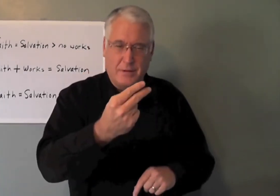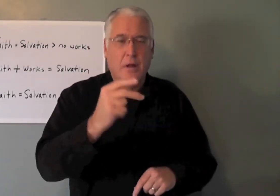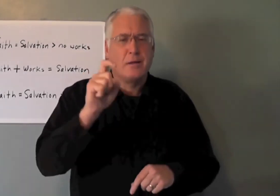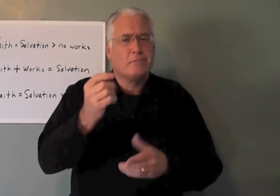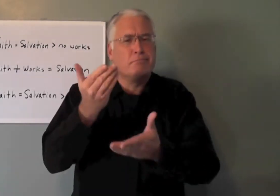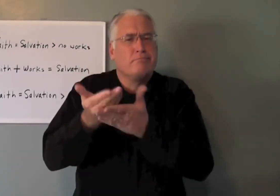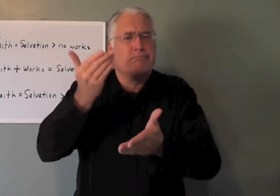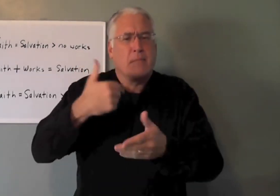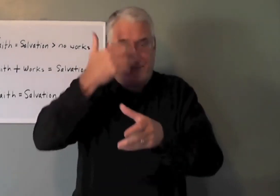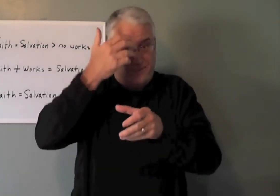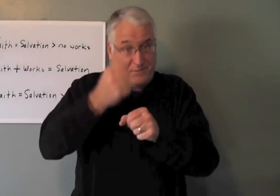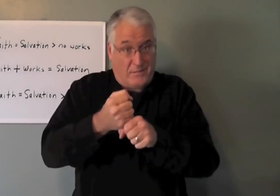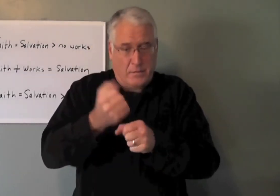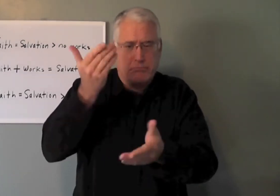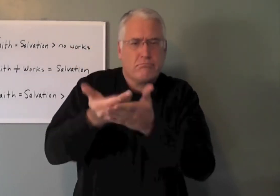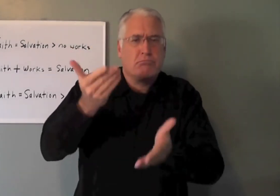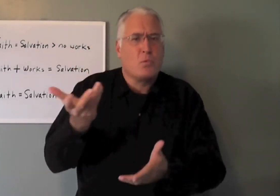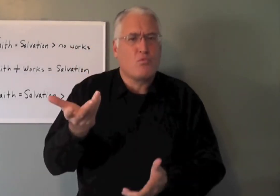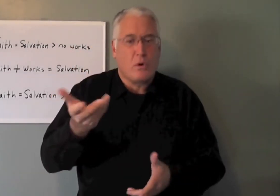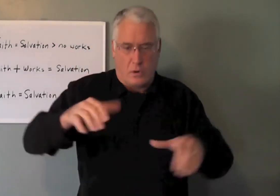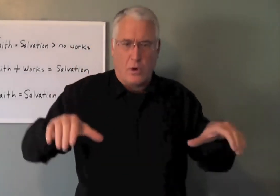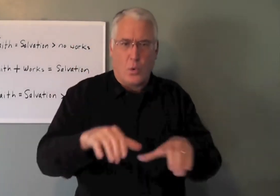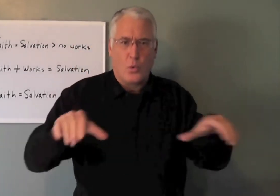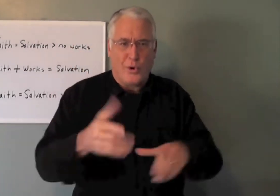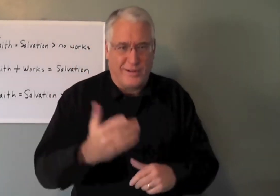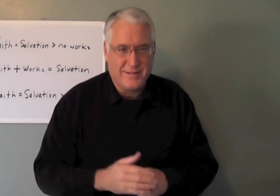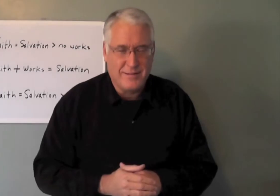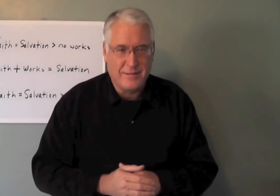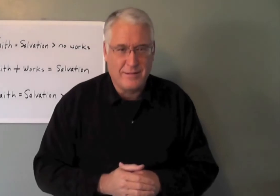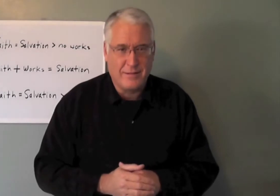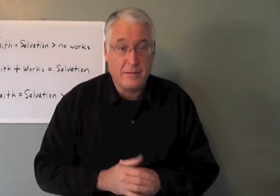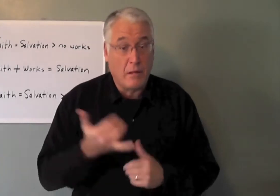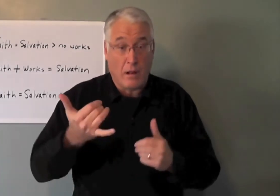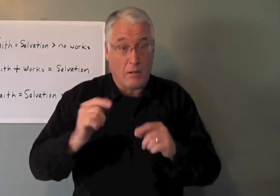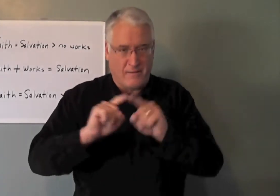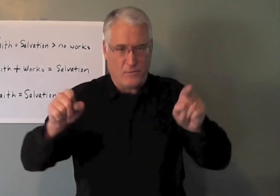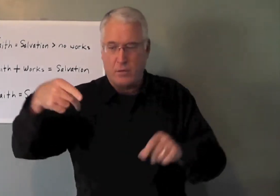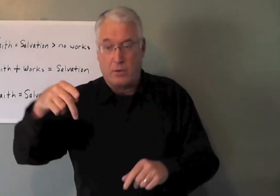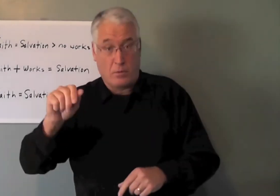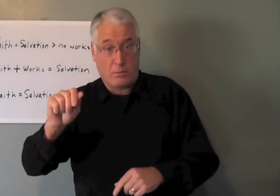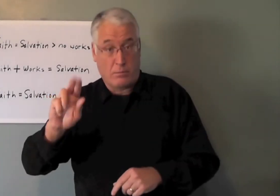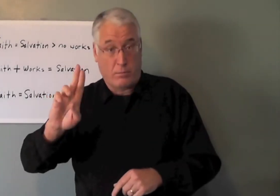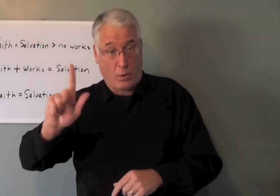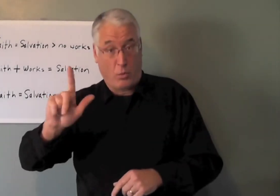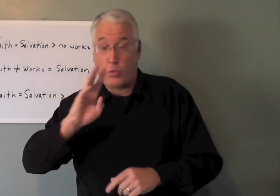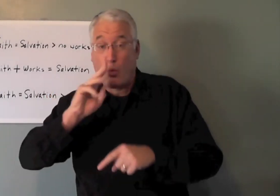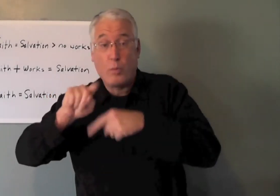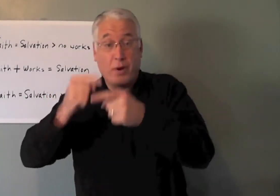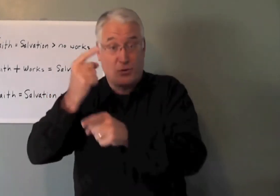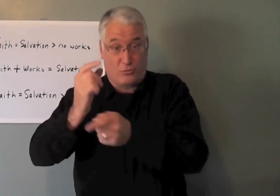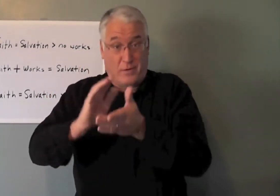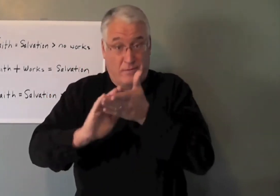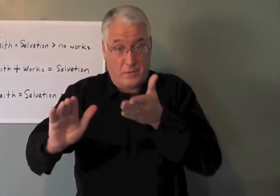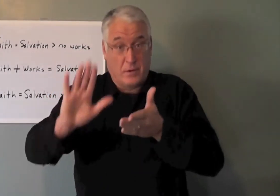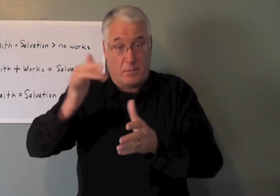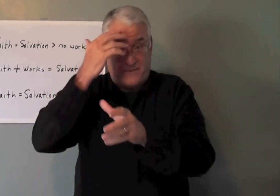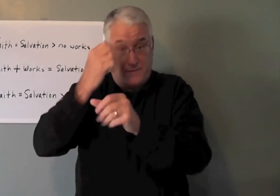They can't. He's saying there must be some kind of proof of the faith. Works. Now, Paul, he is talking about